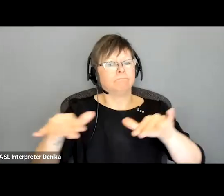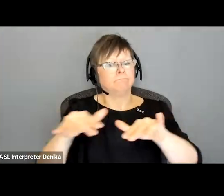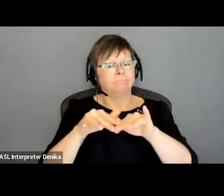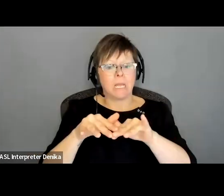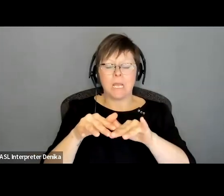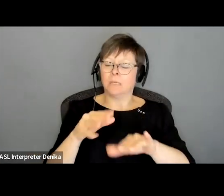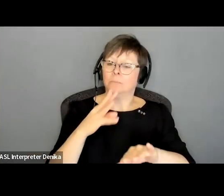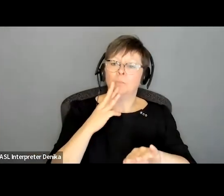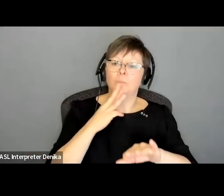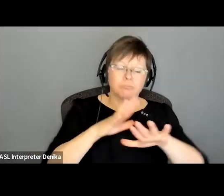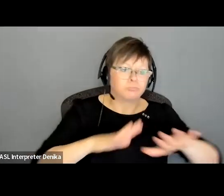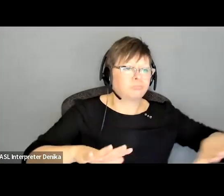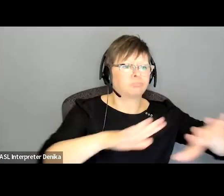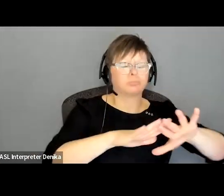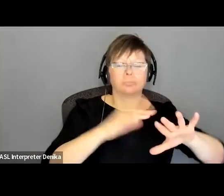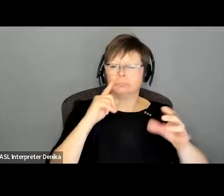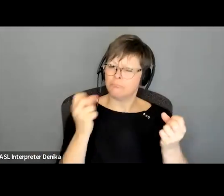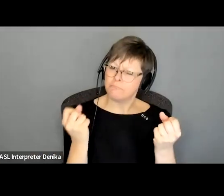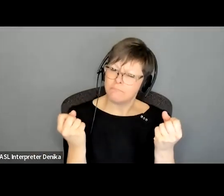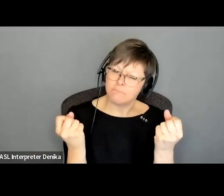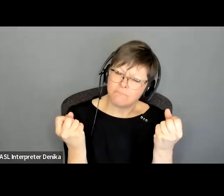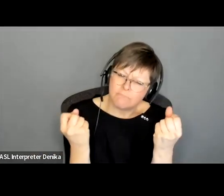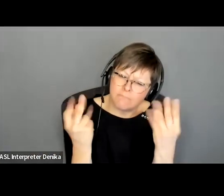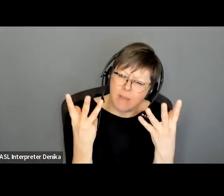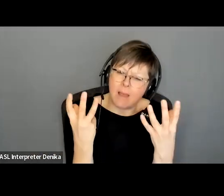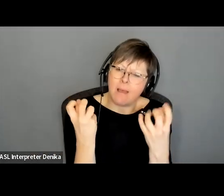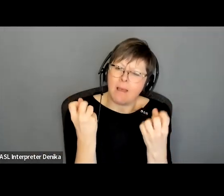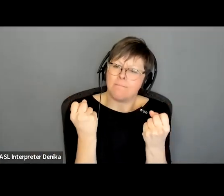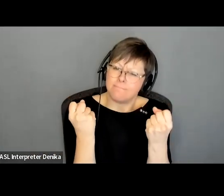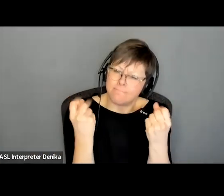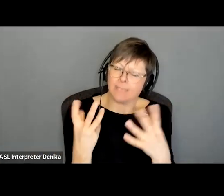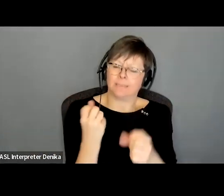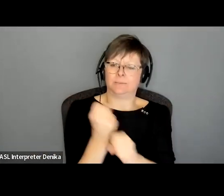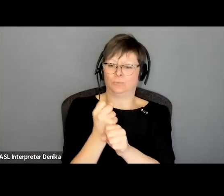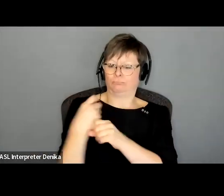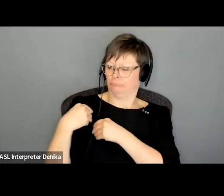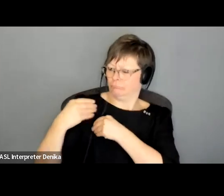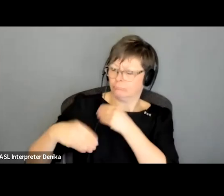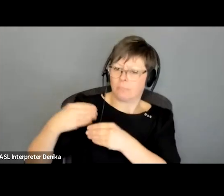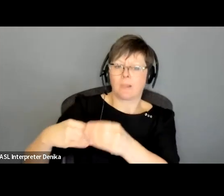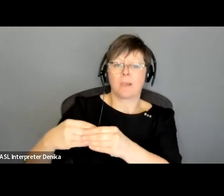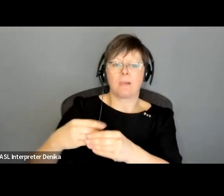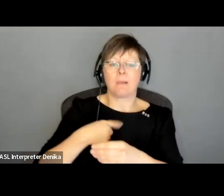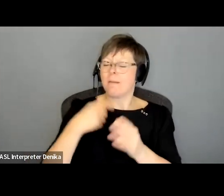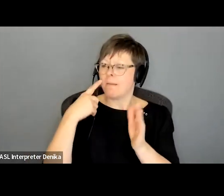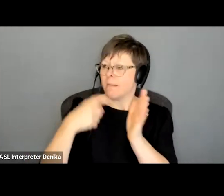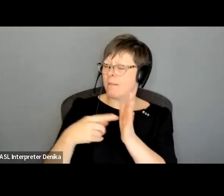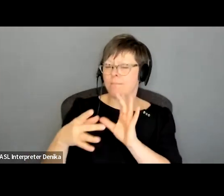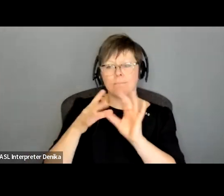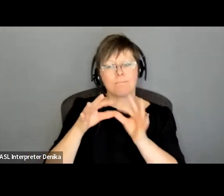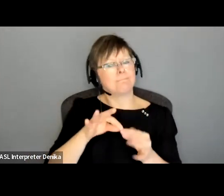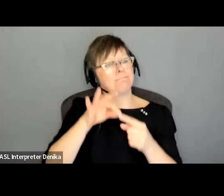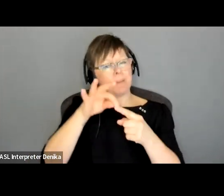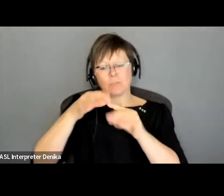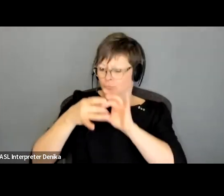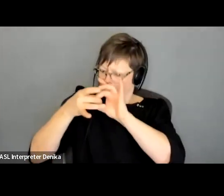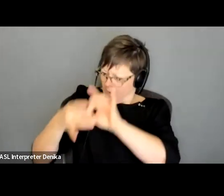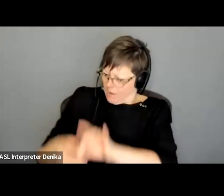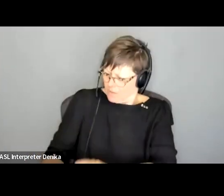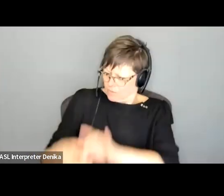waters for many many many many generations i acknowledge the special relationship that these people have to the land